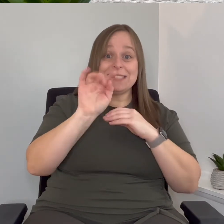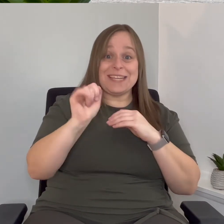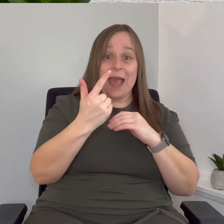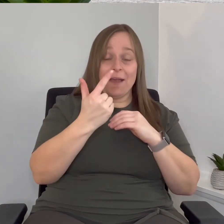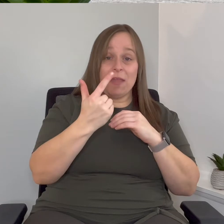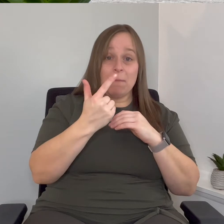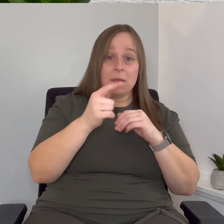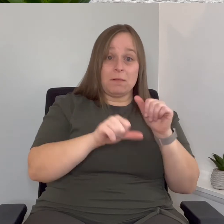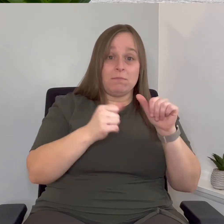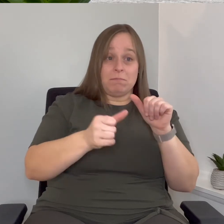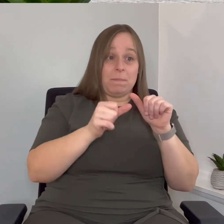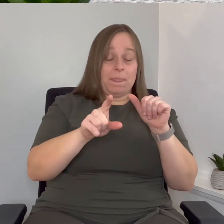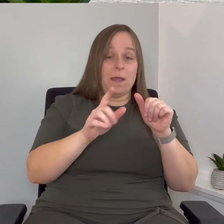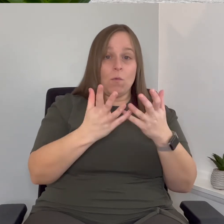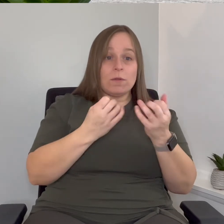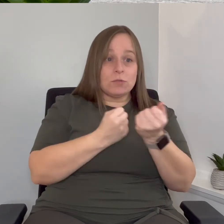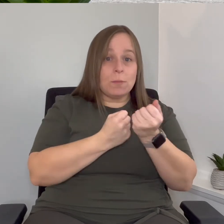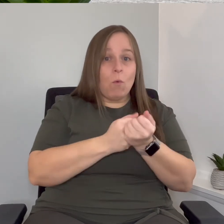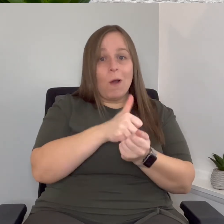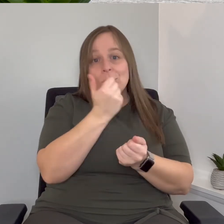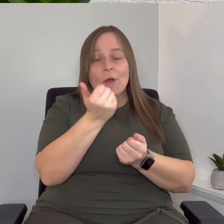love to support you know another fellow budgeter